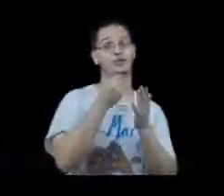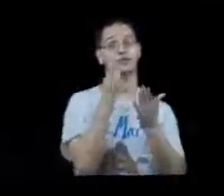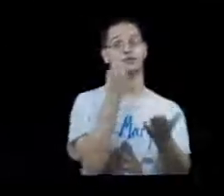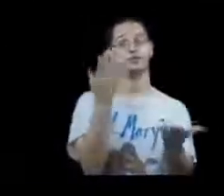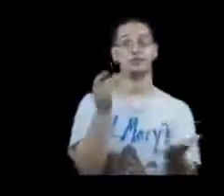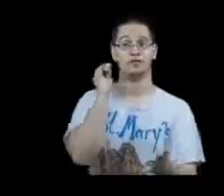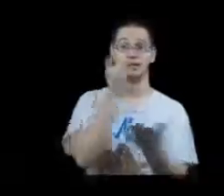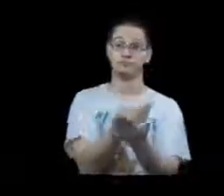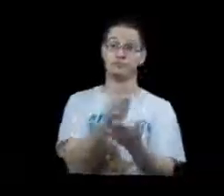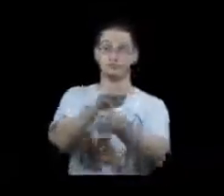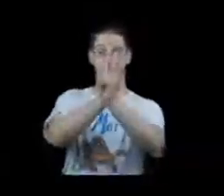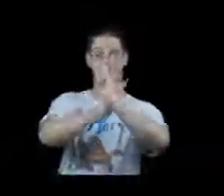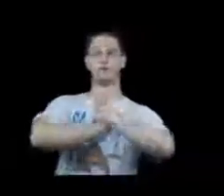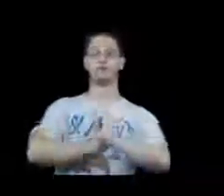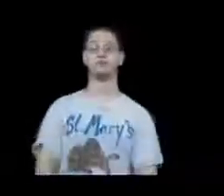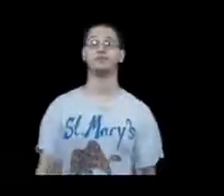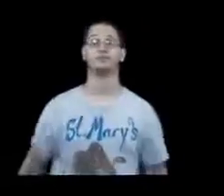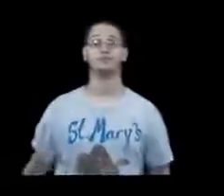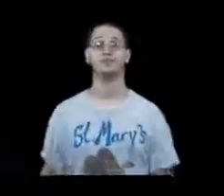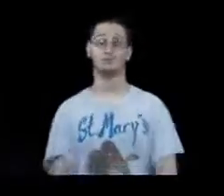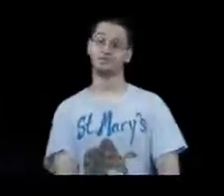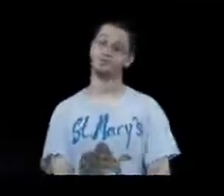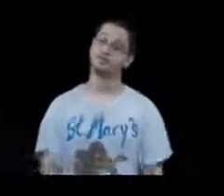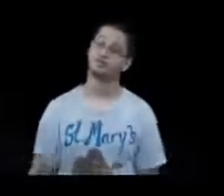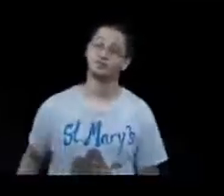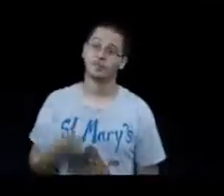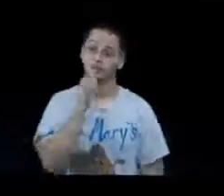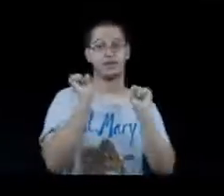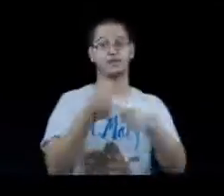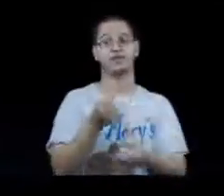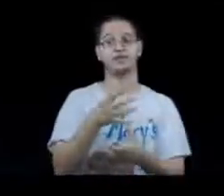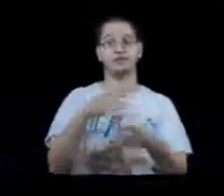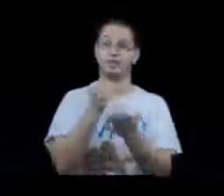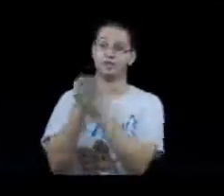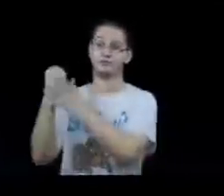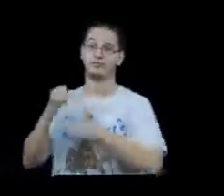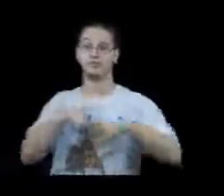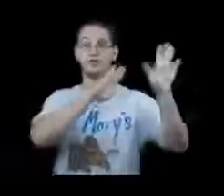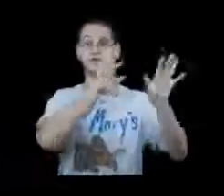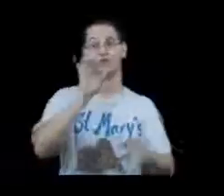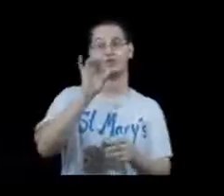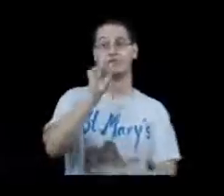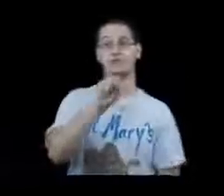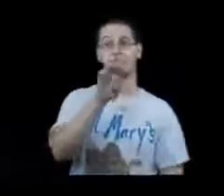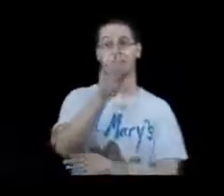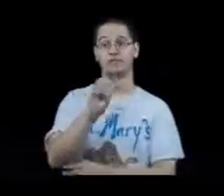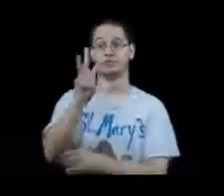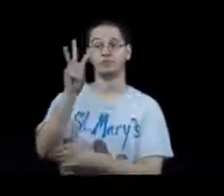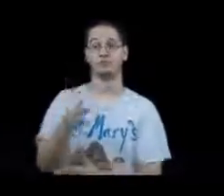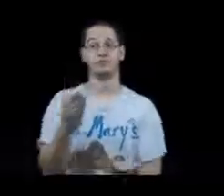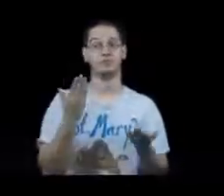dollar I could borrow? Who can help me take away my sorrow? Maybe it's